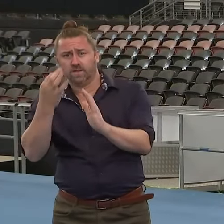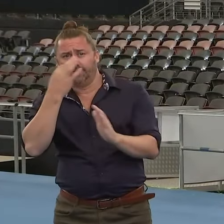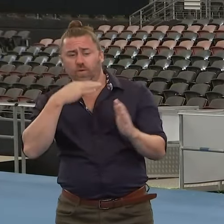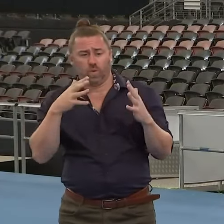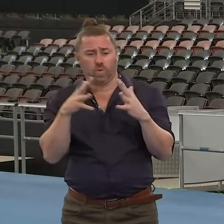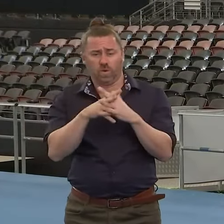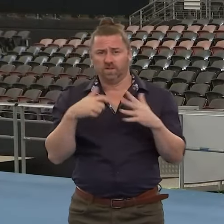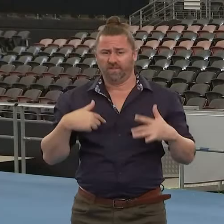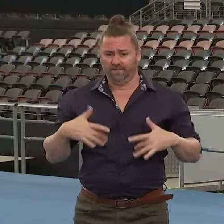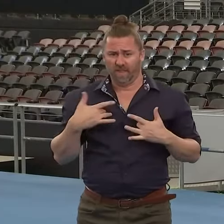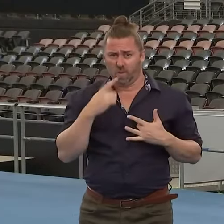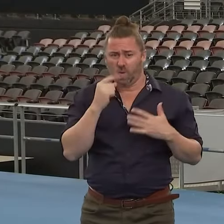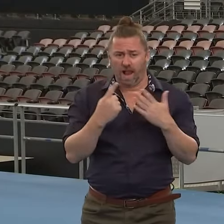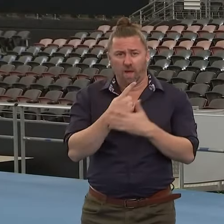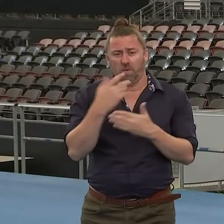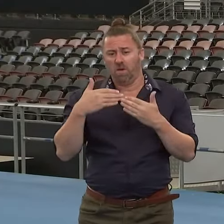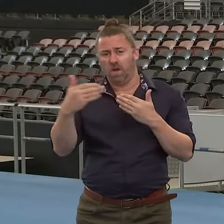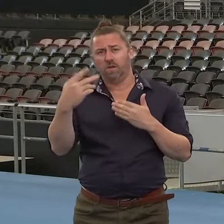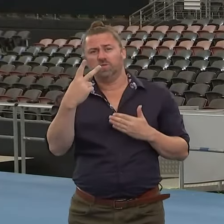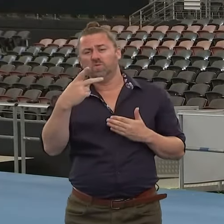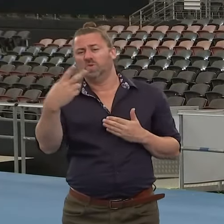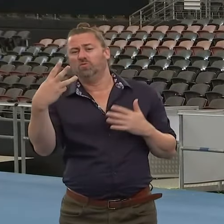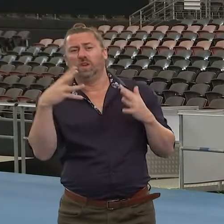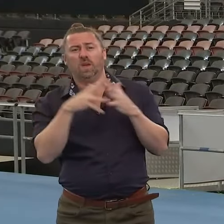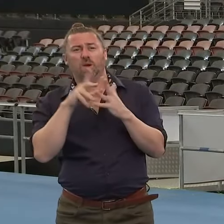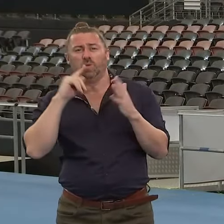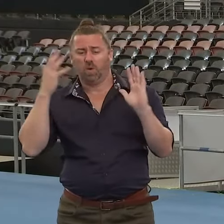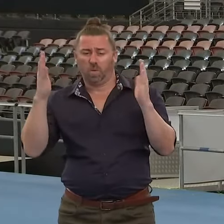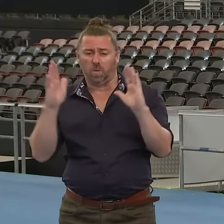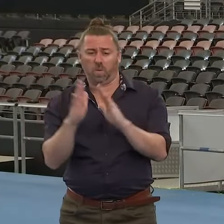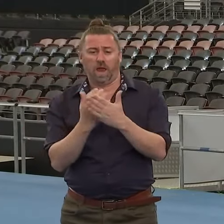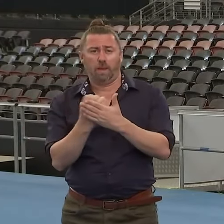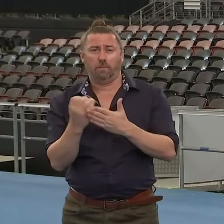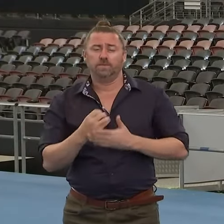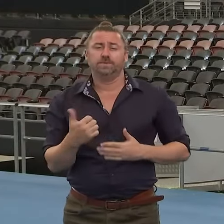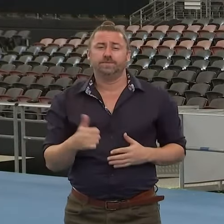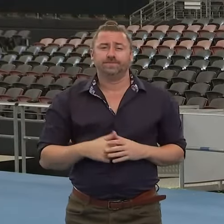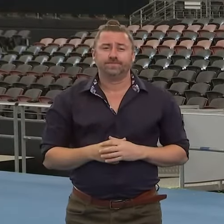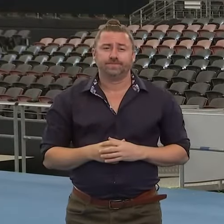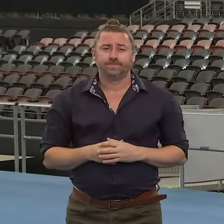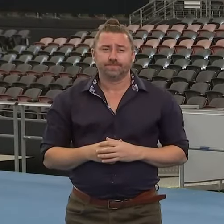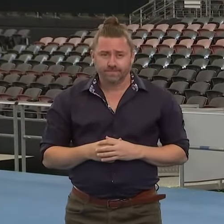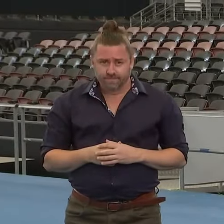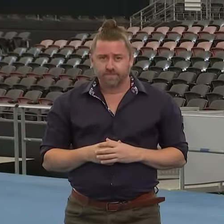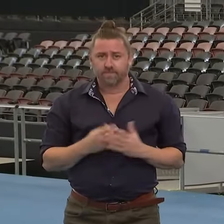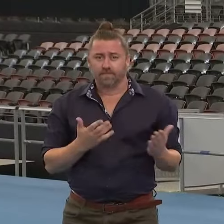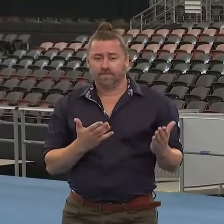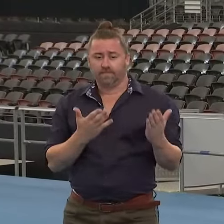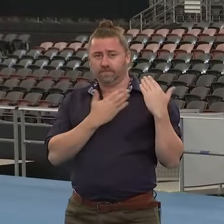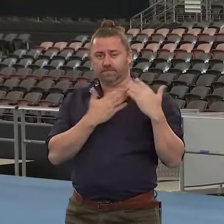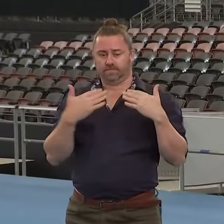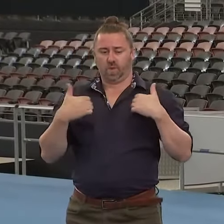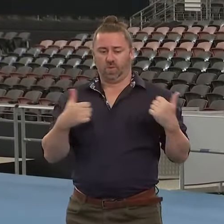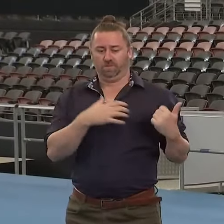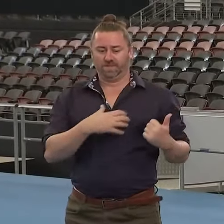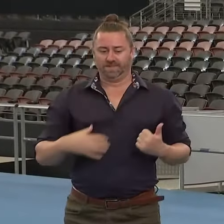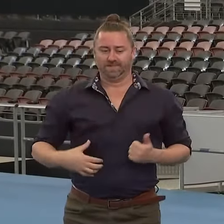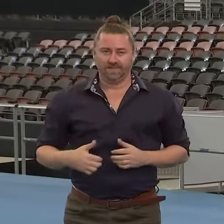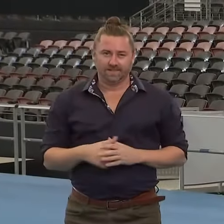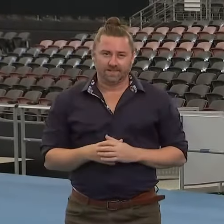our projections suggest that in the coming weeks, we're expecting the numbers to continue to decline. I'll now hand over to the Health Minister.